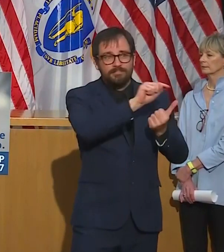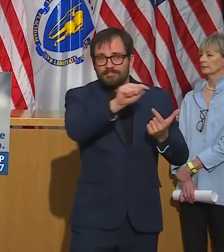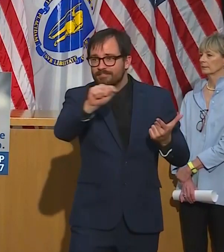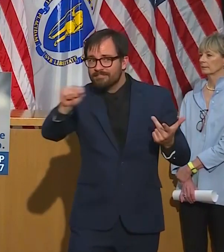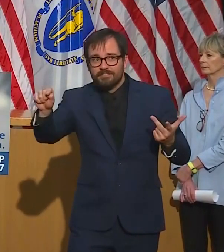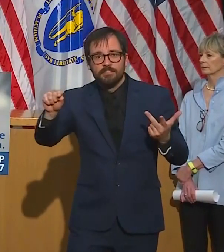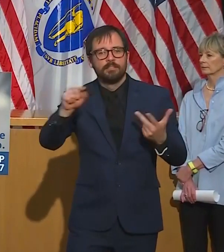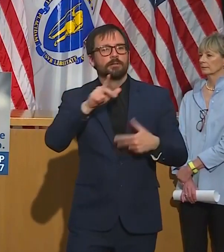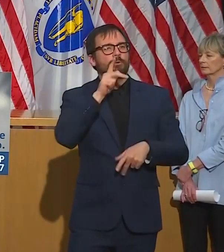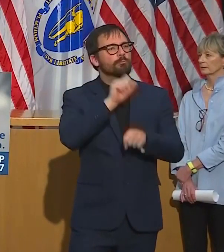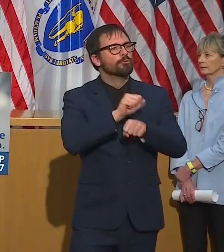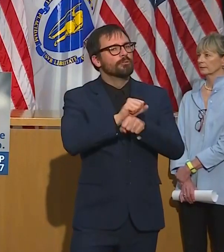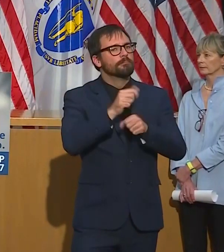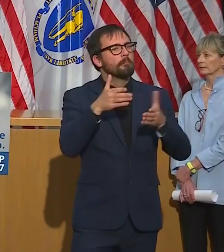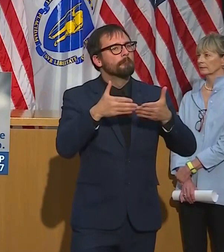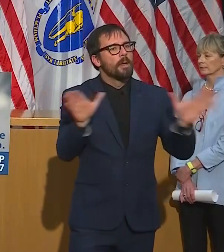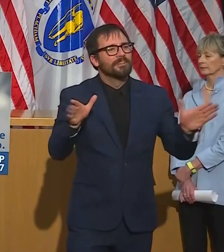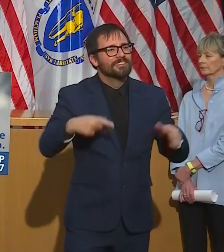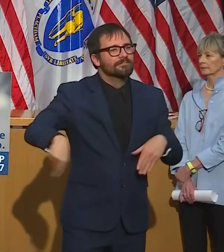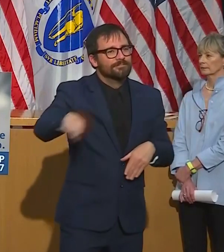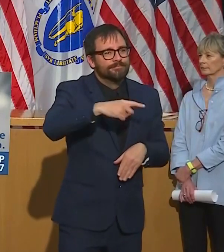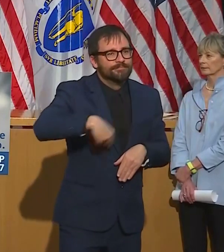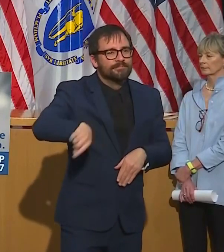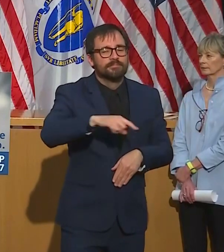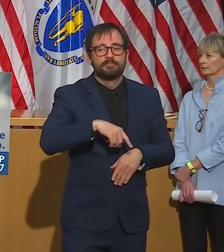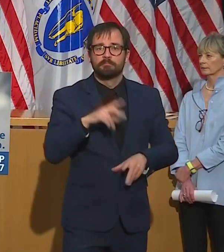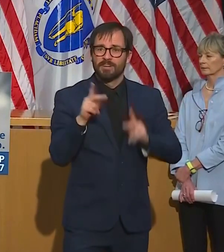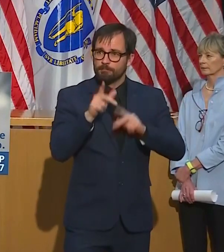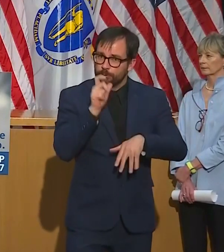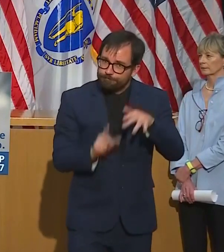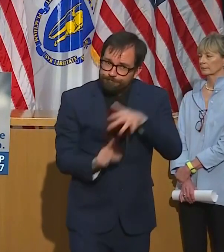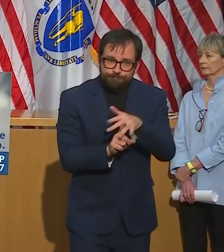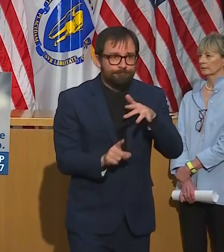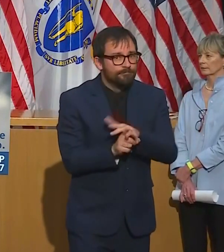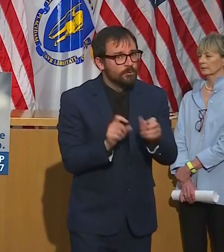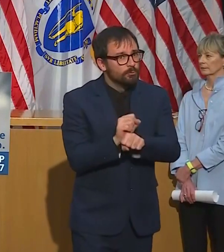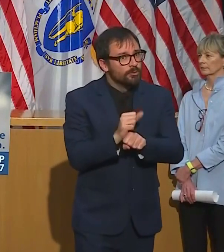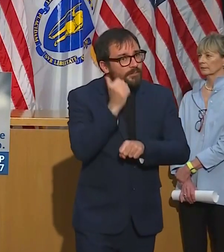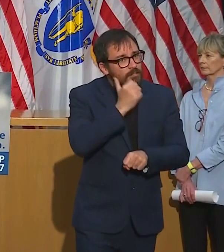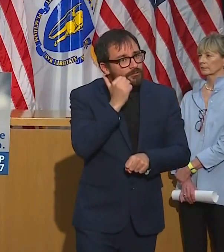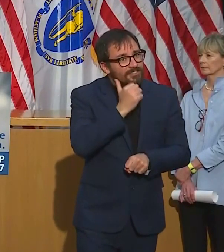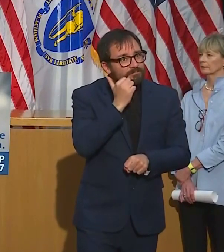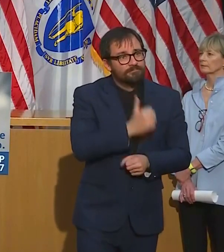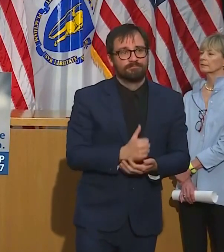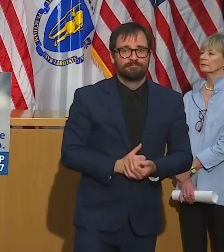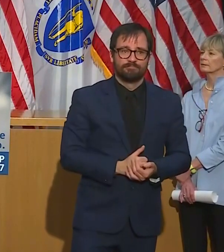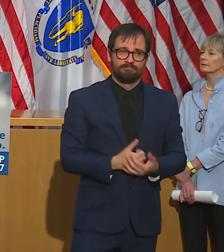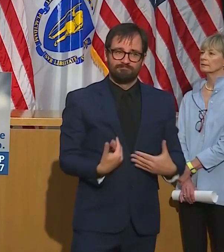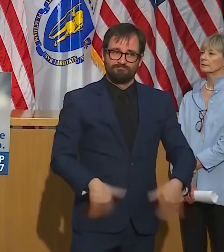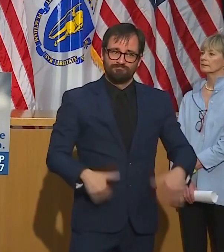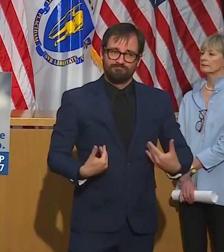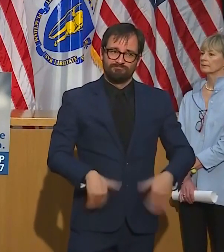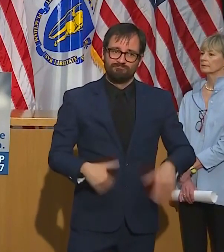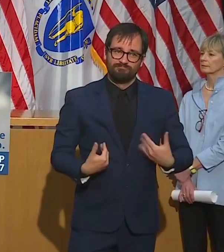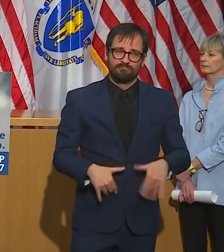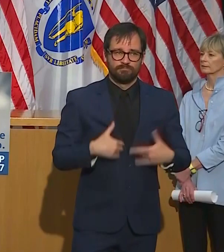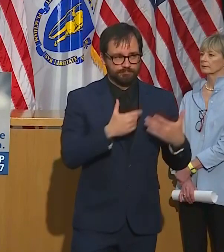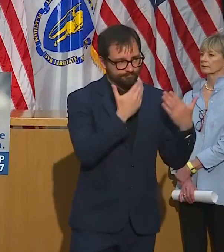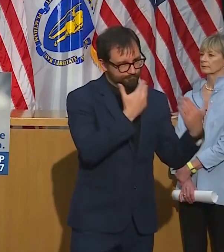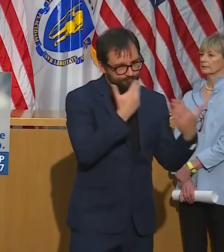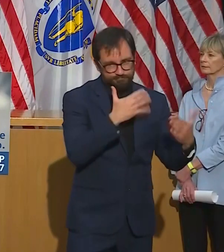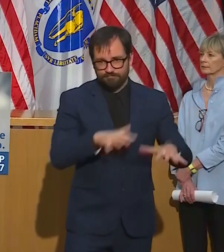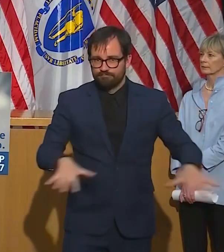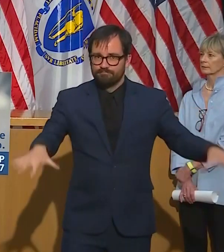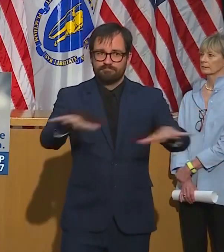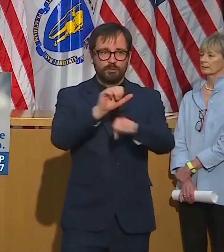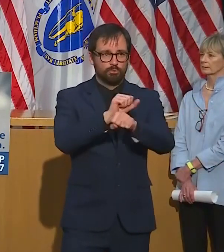continue to do the things people expect us to do here in Massachusetts during this very difficult time. I want to close with